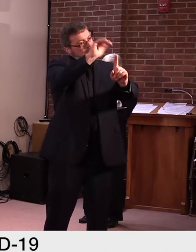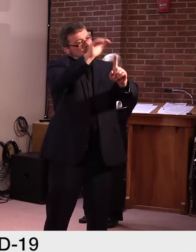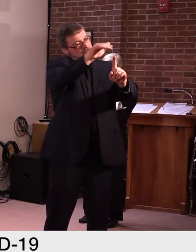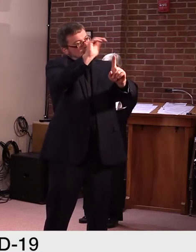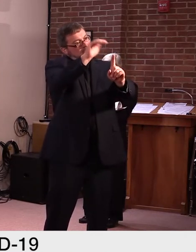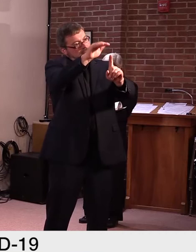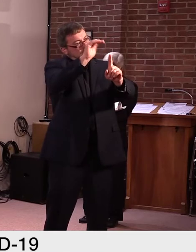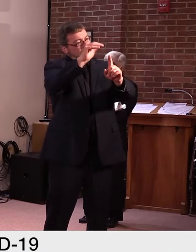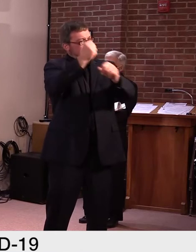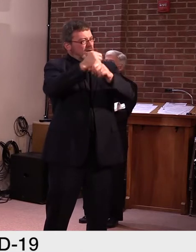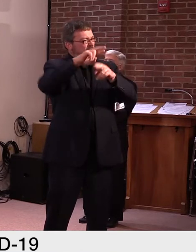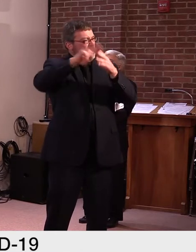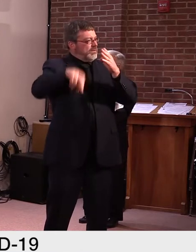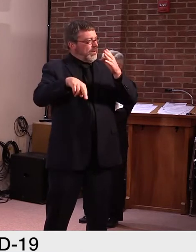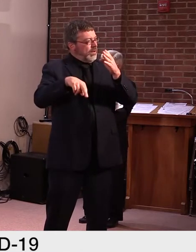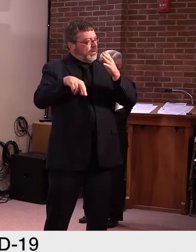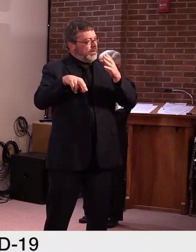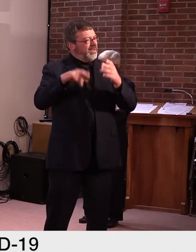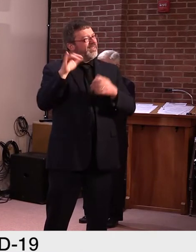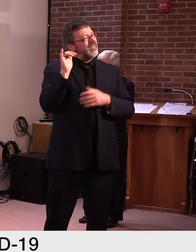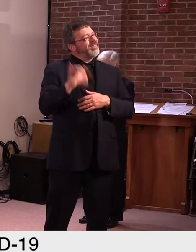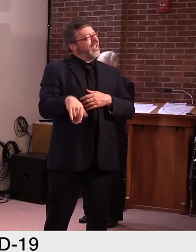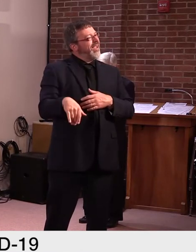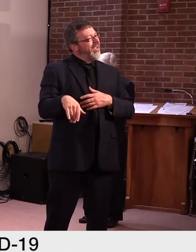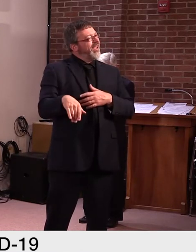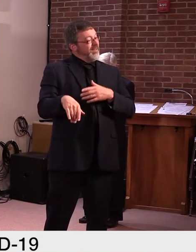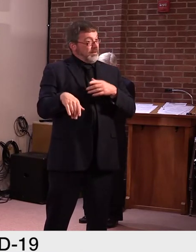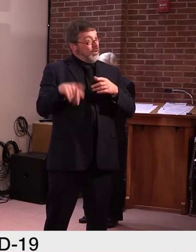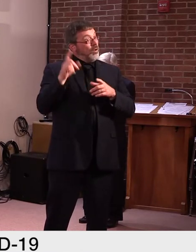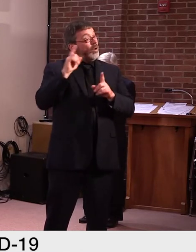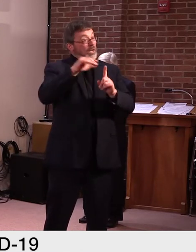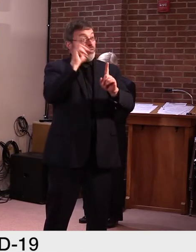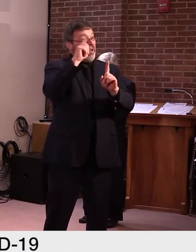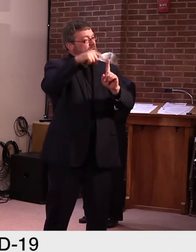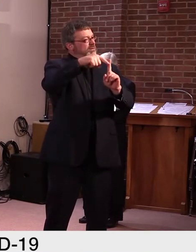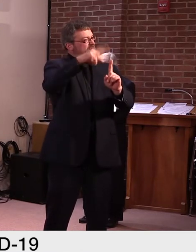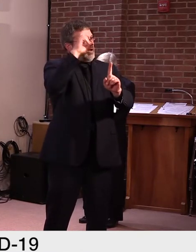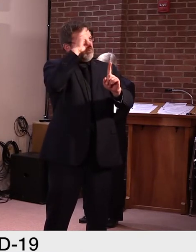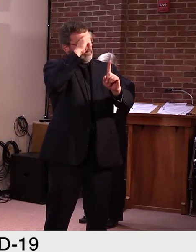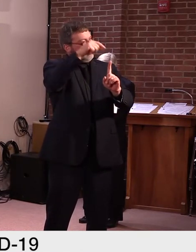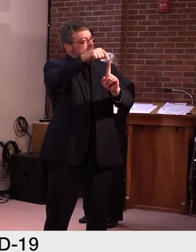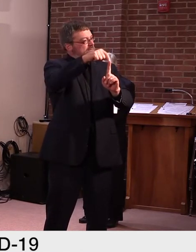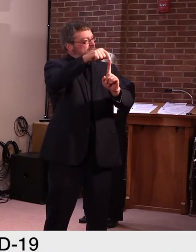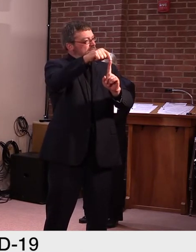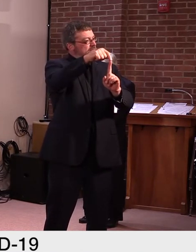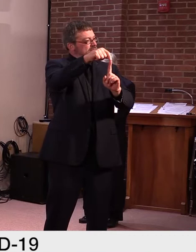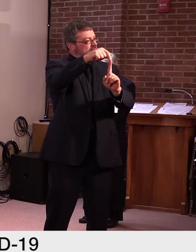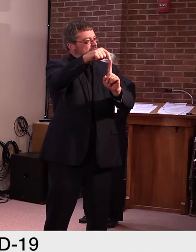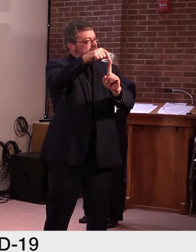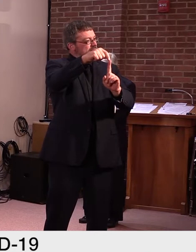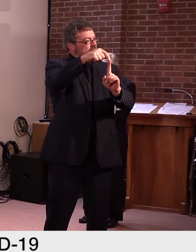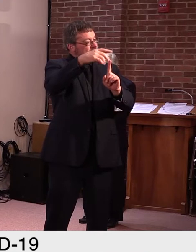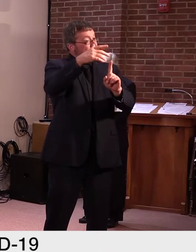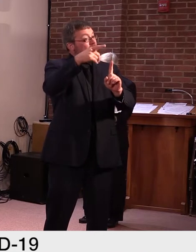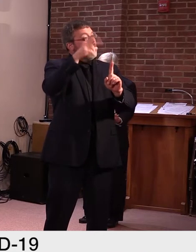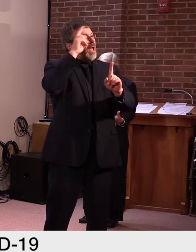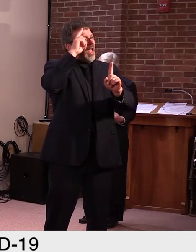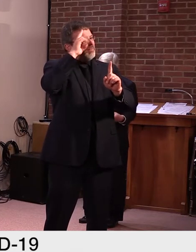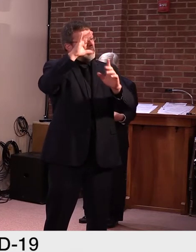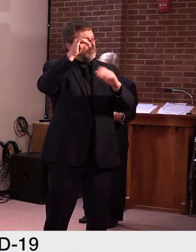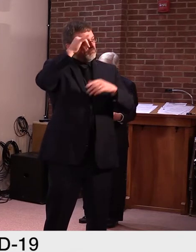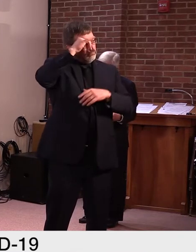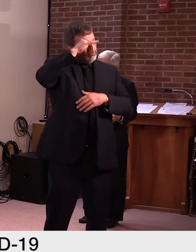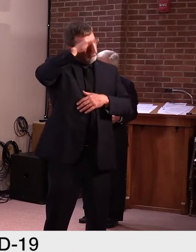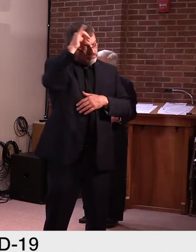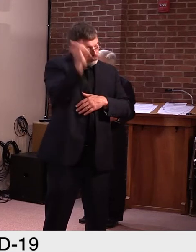hospital and, um, they finally got the word that it was negative, but never received, uh,